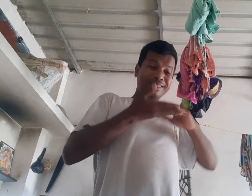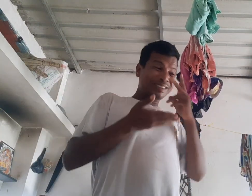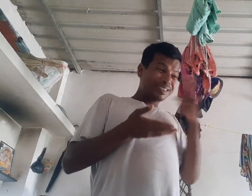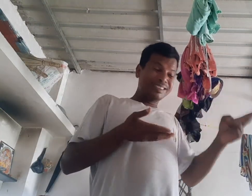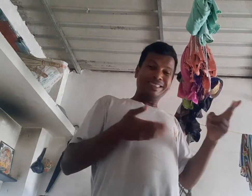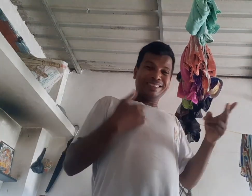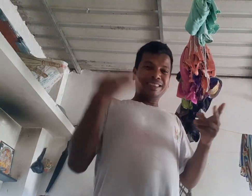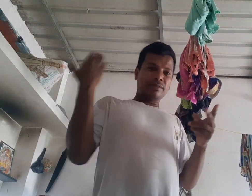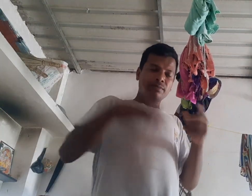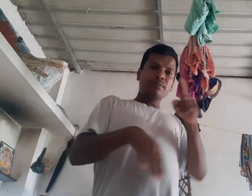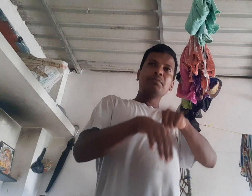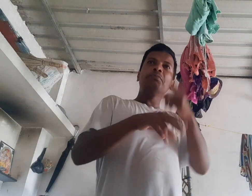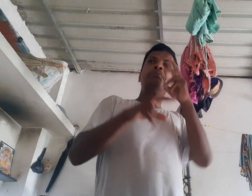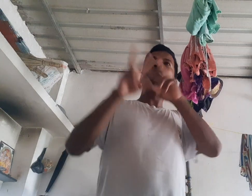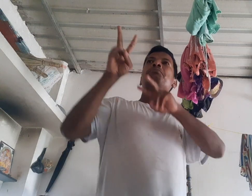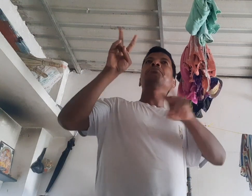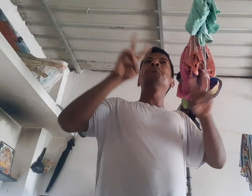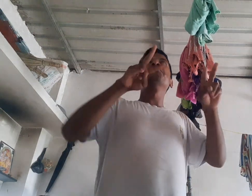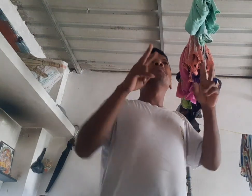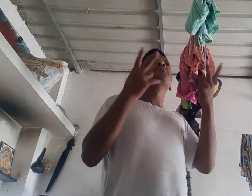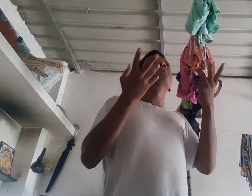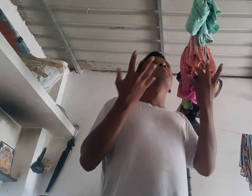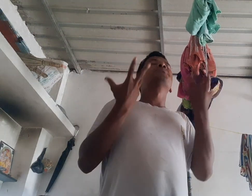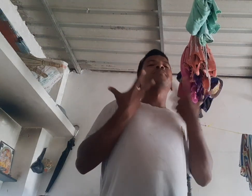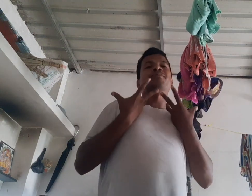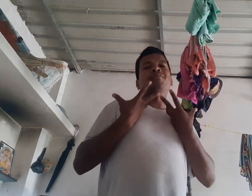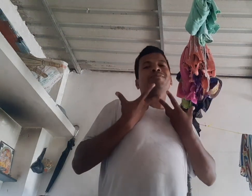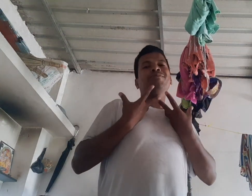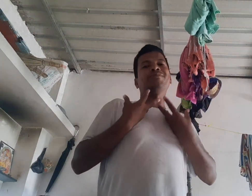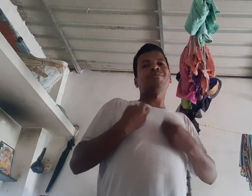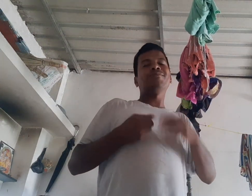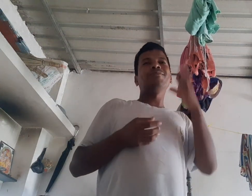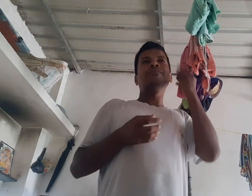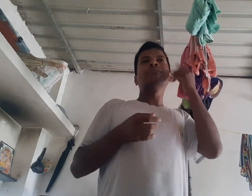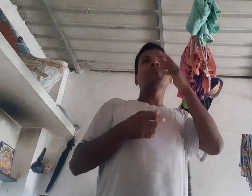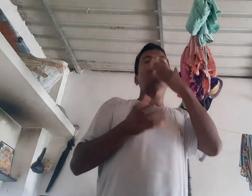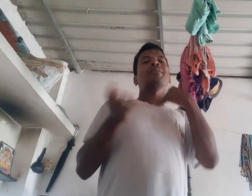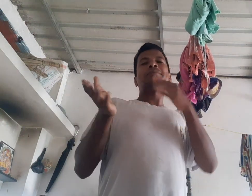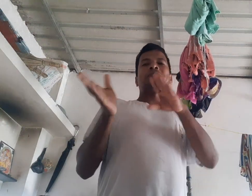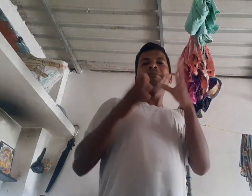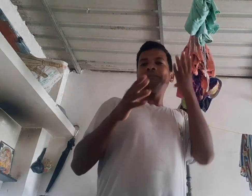Let's it. I'm going to kill